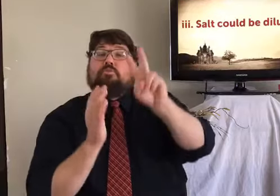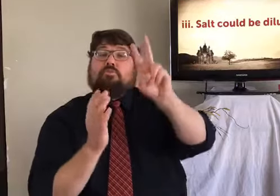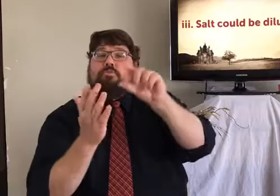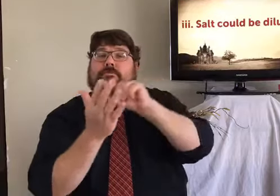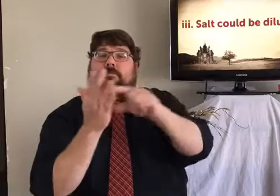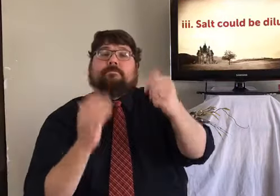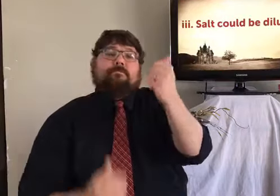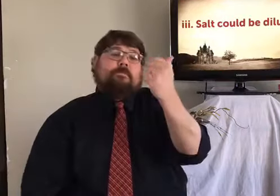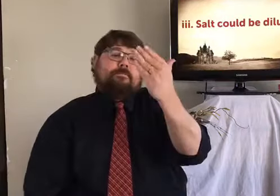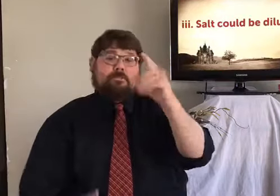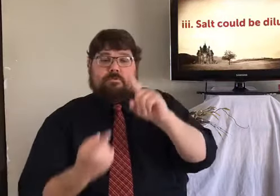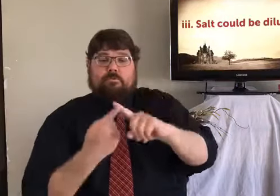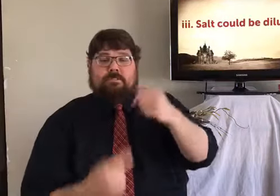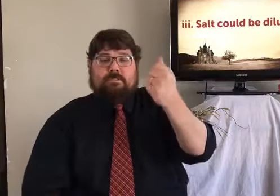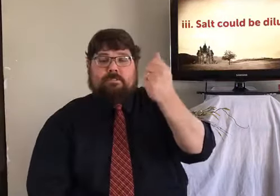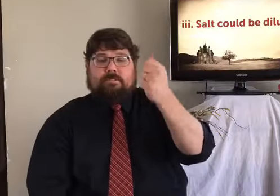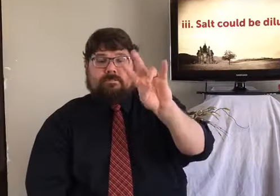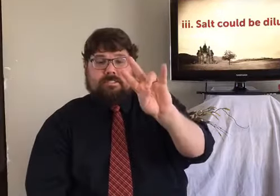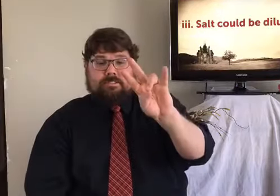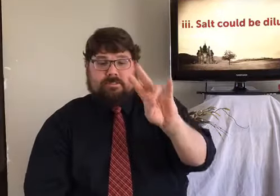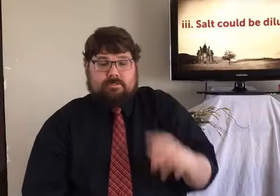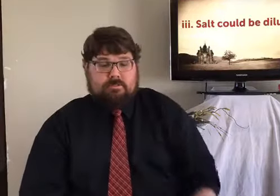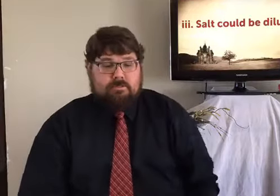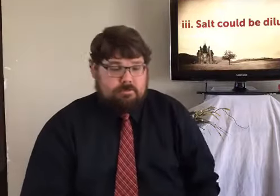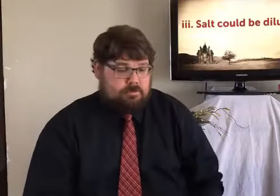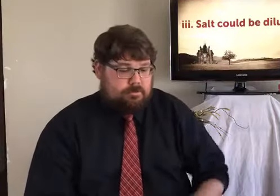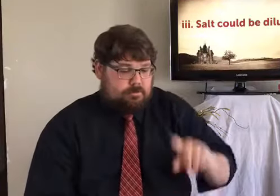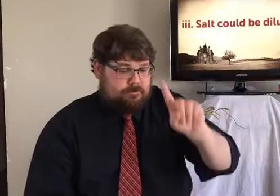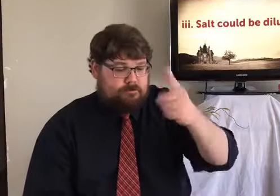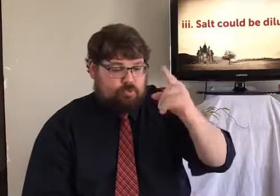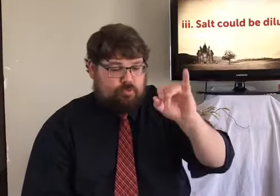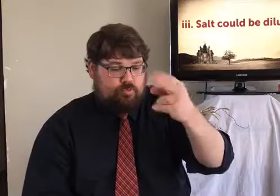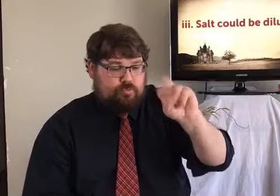So that makes me think of 1 John chapter 2 verses 15 through 17.